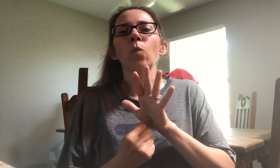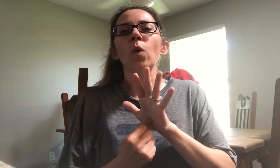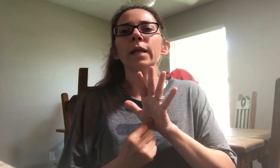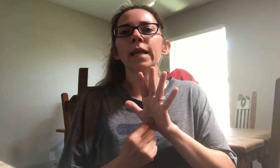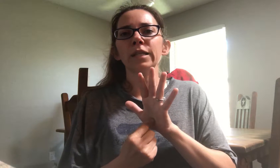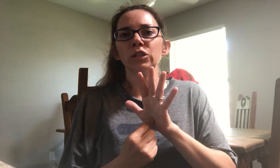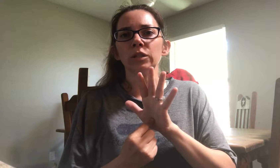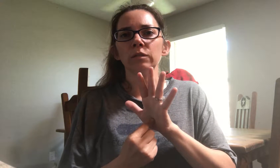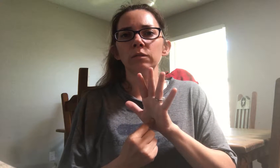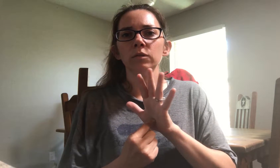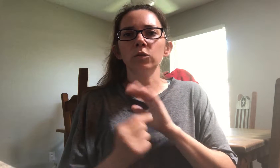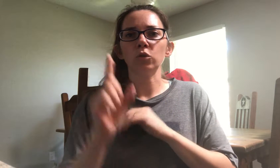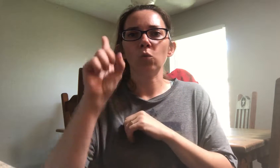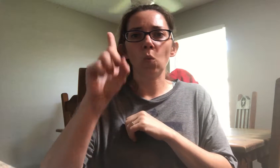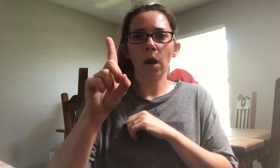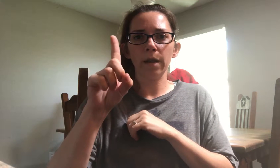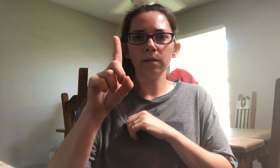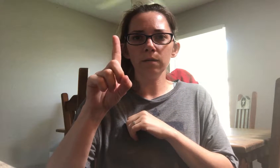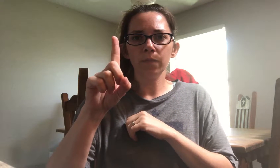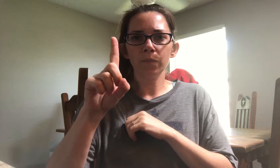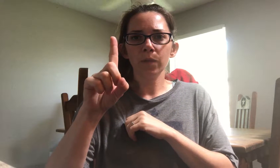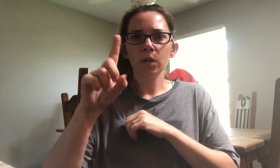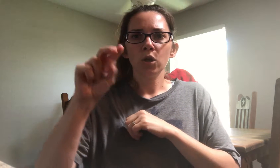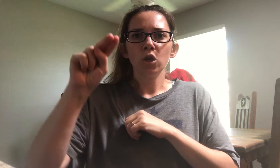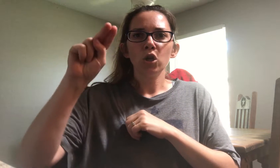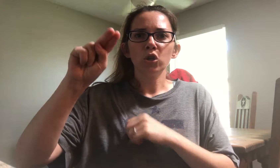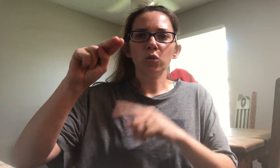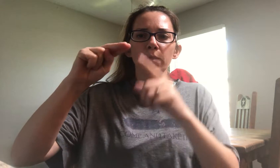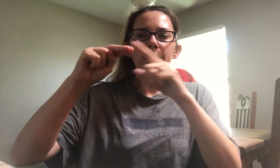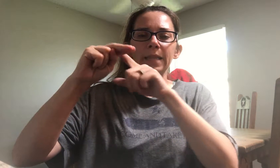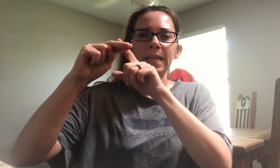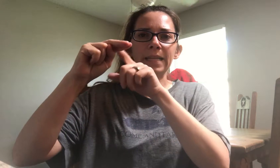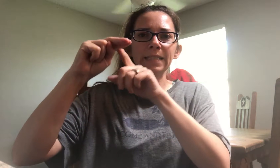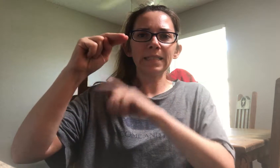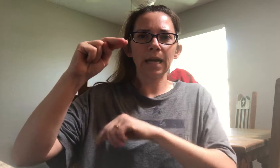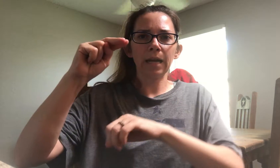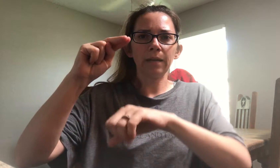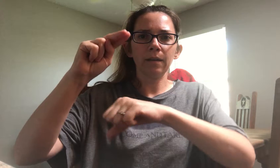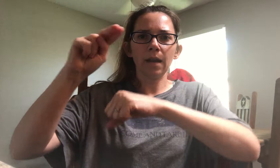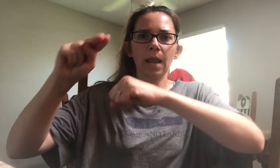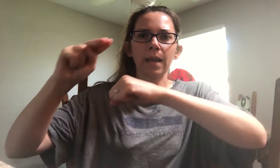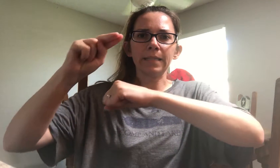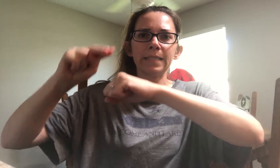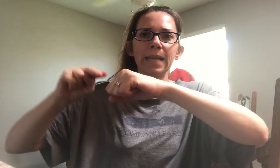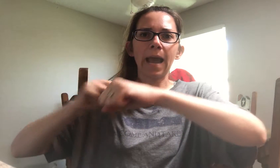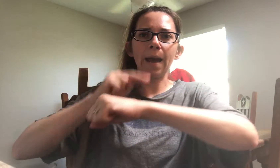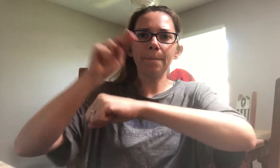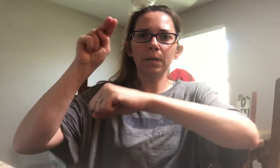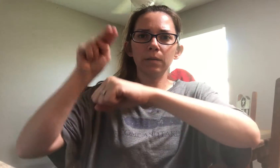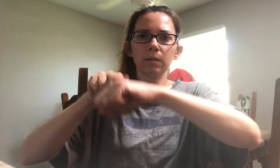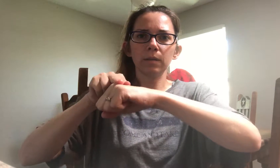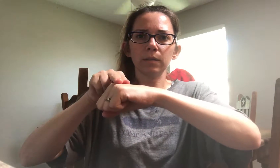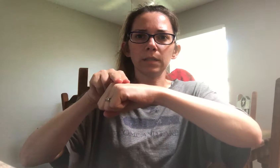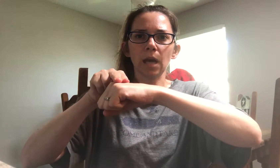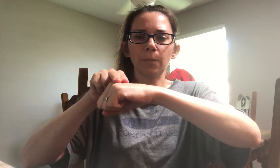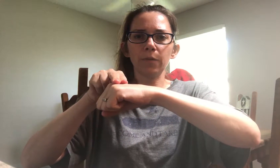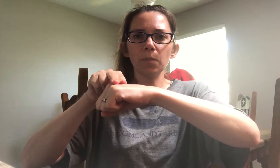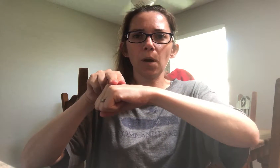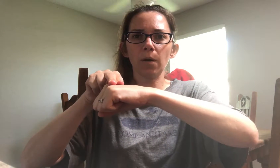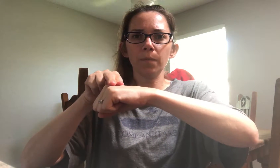Then one nation. You do one. Make the N sign and tap the top of your palm.